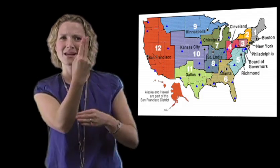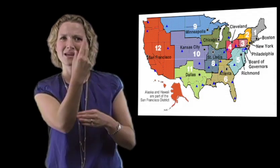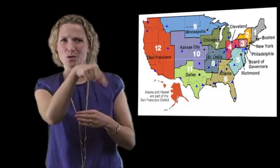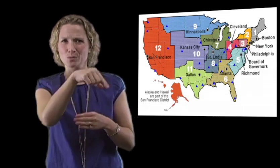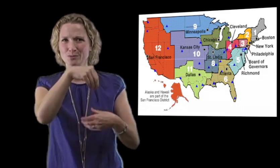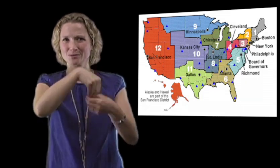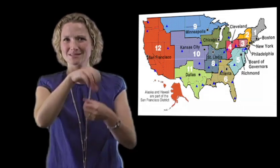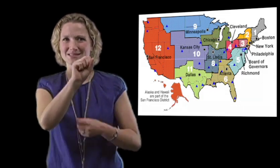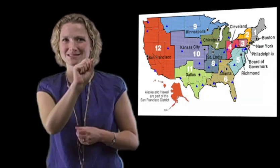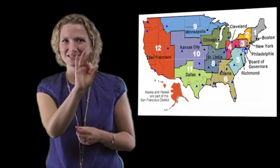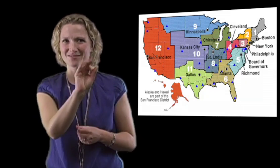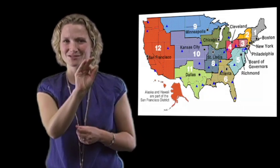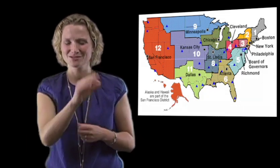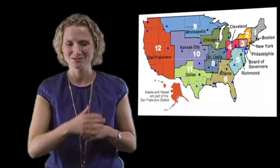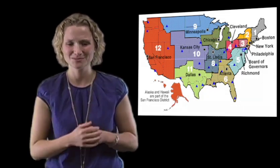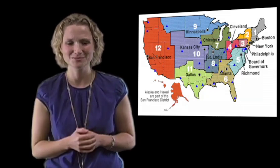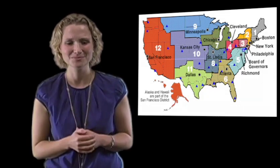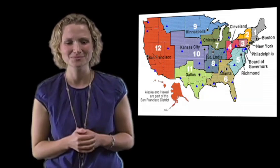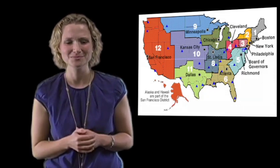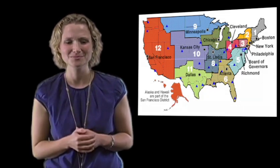And the headquarters is in San Francisco, California.